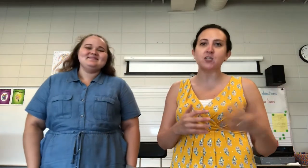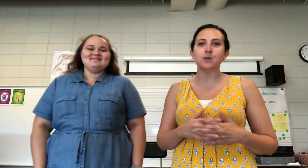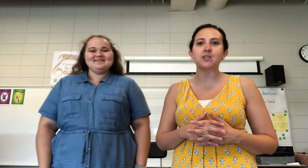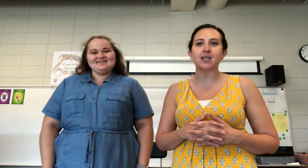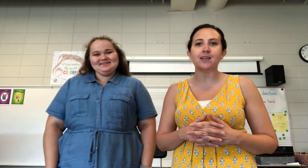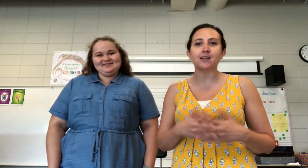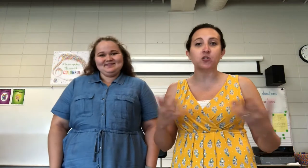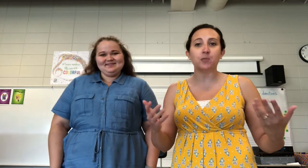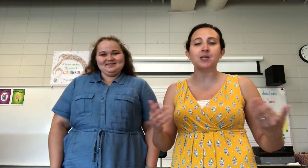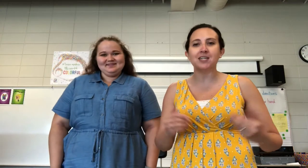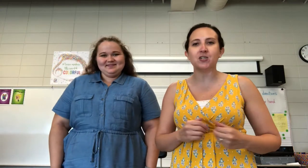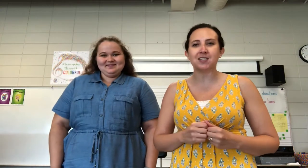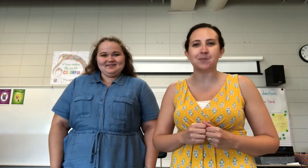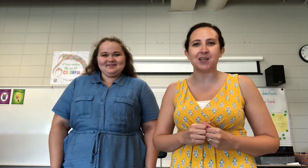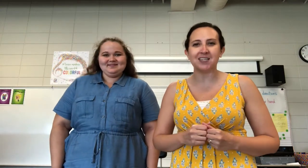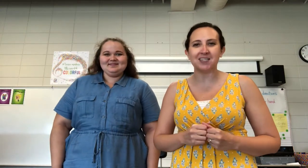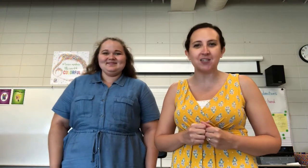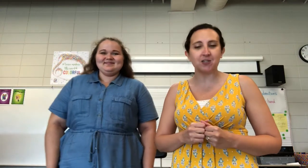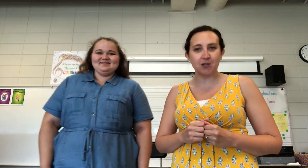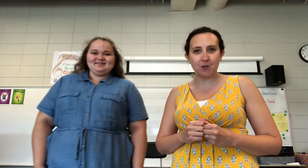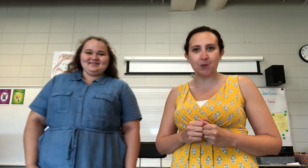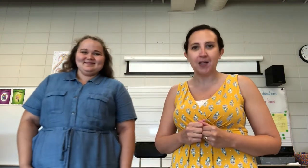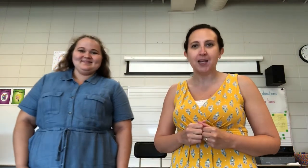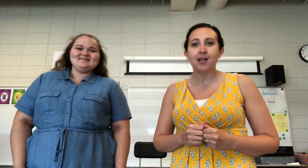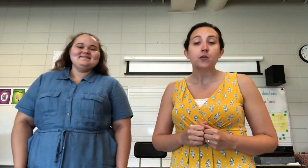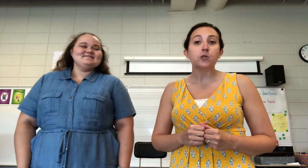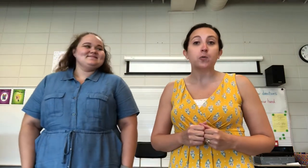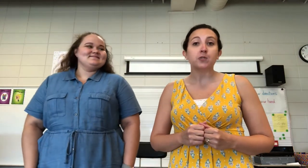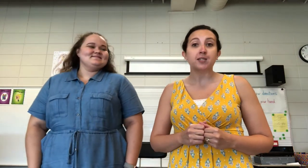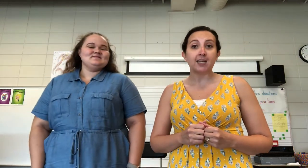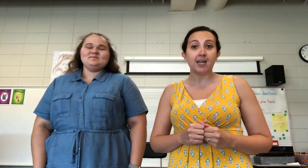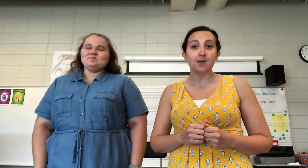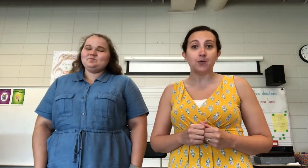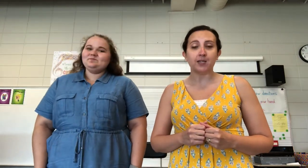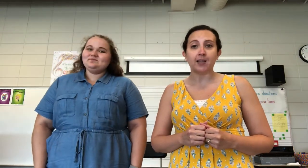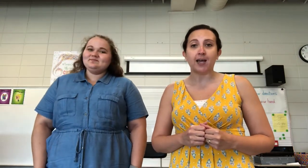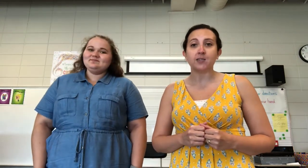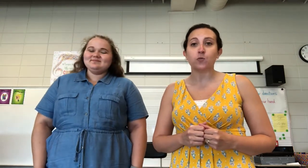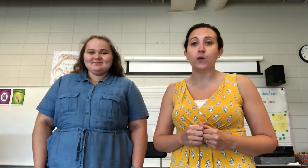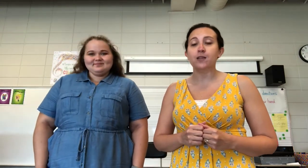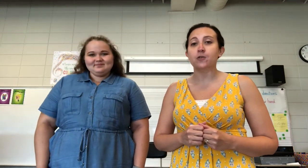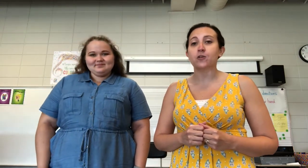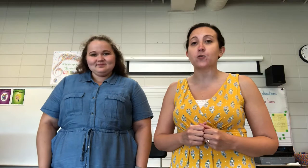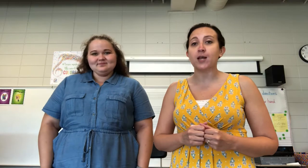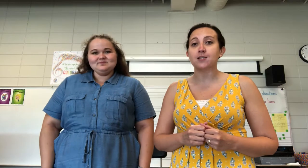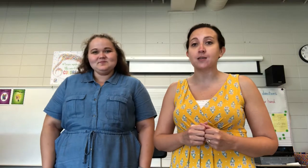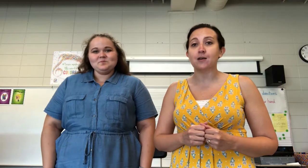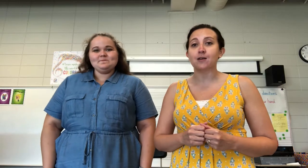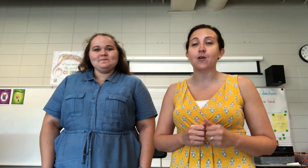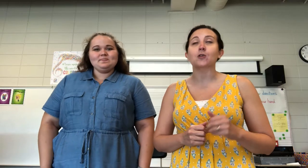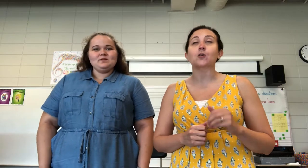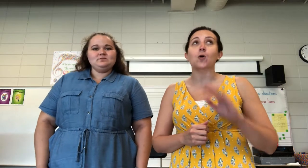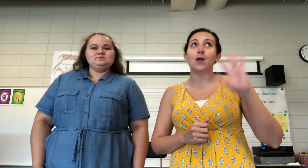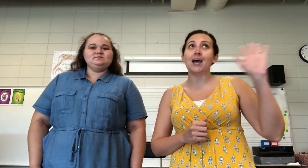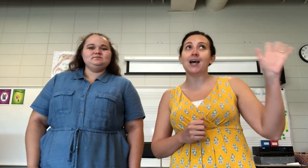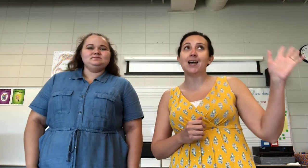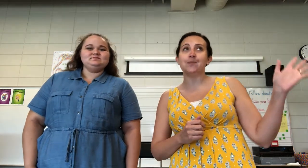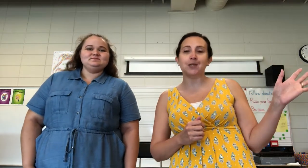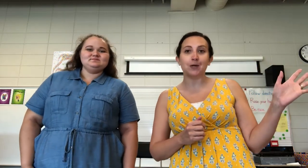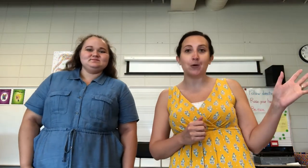music and then she'll be teaching some lessons too. So today in music class we learned a great song called Hola Amigos.